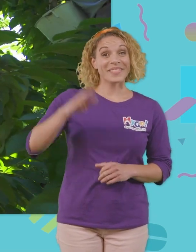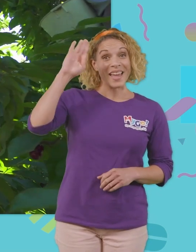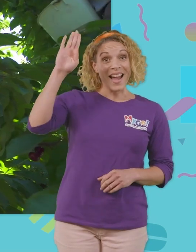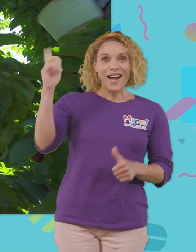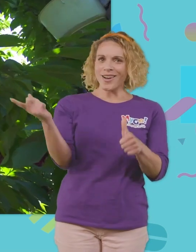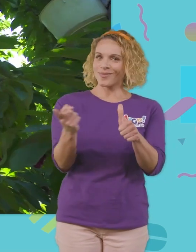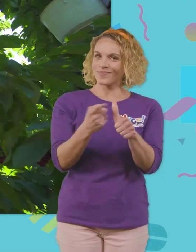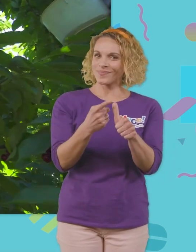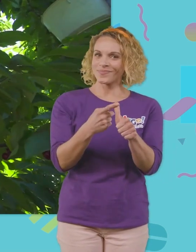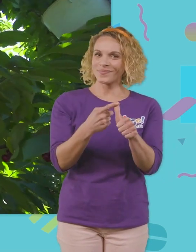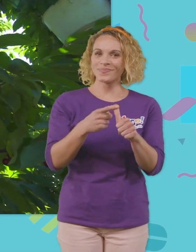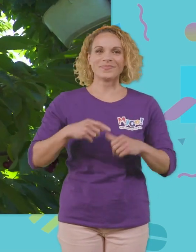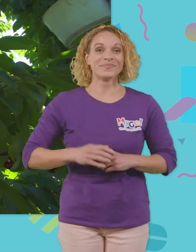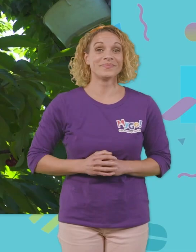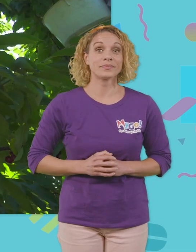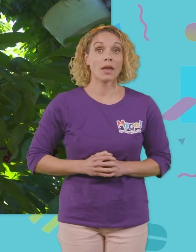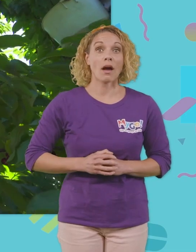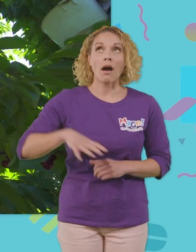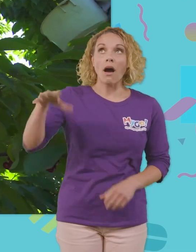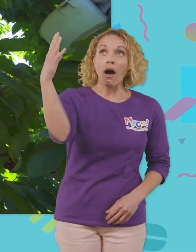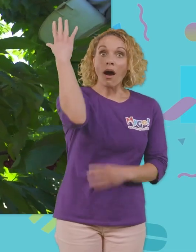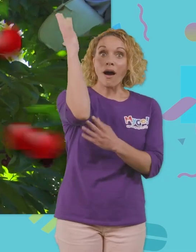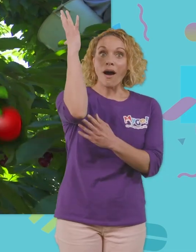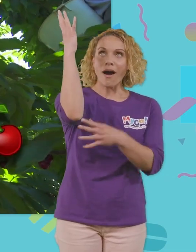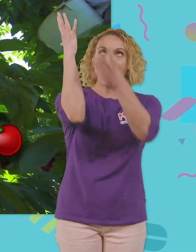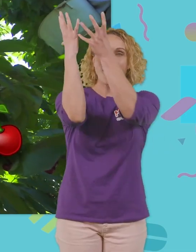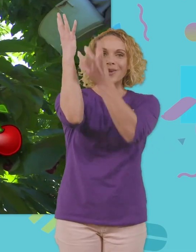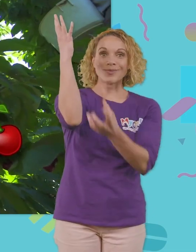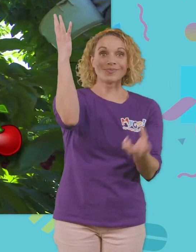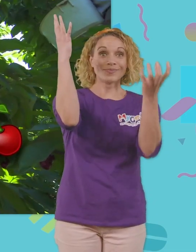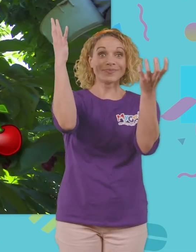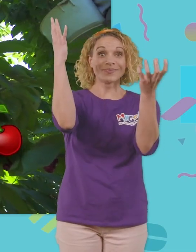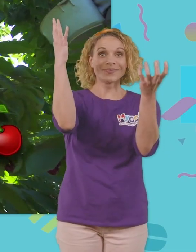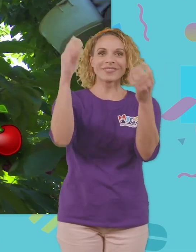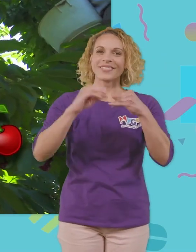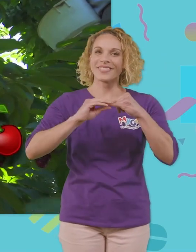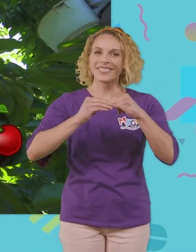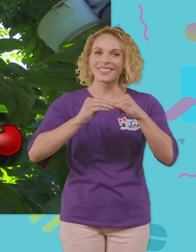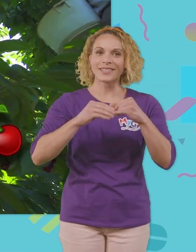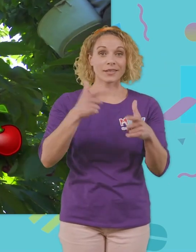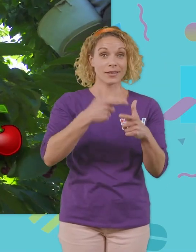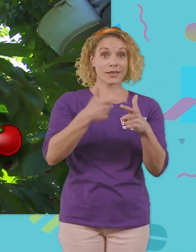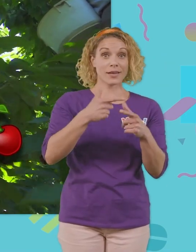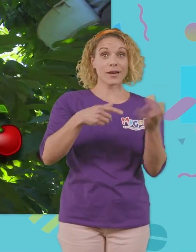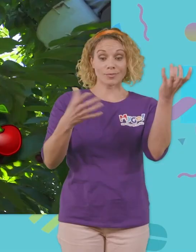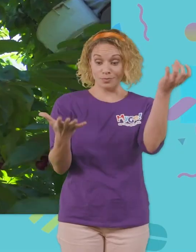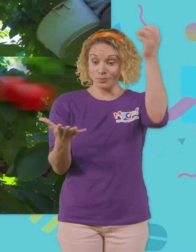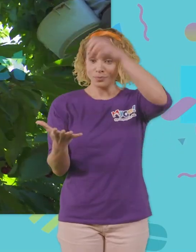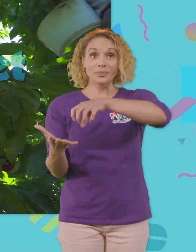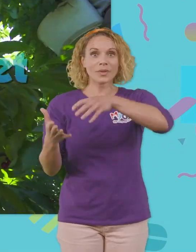First thing you need to do is pull the cherries off of the tree. And then you put it in the bucket right here.